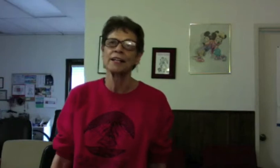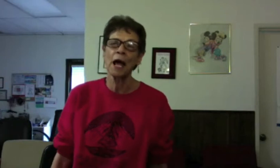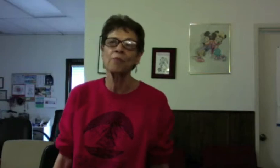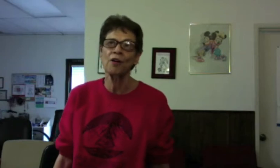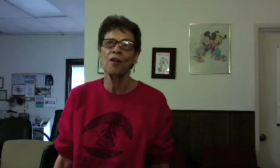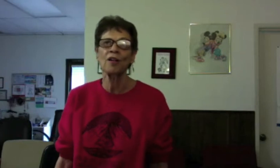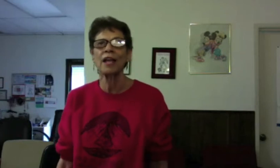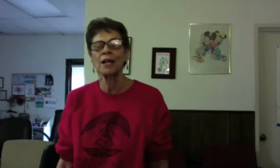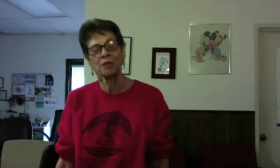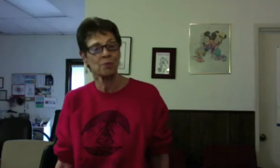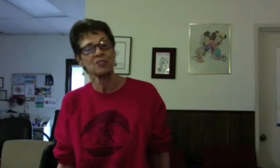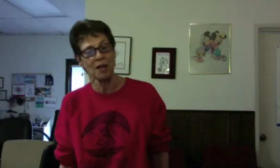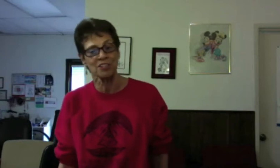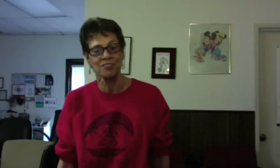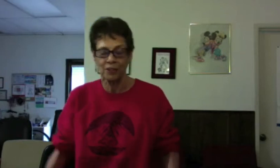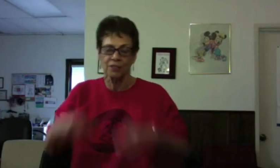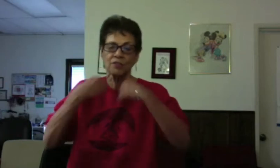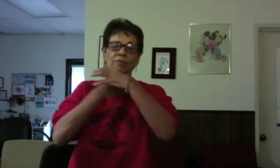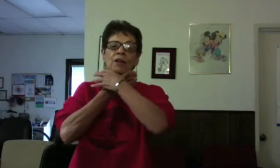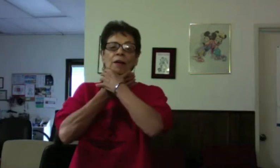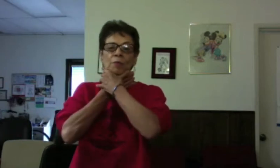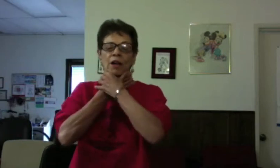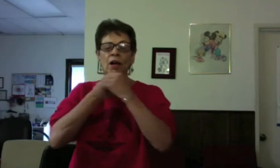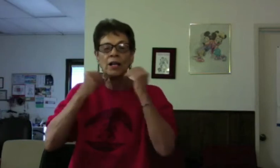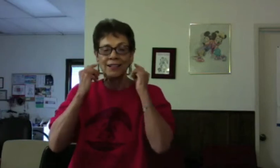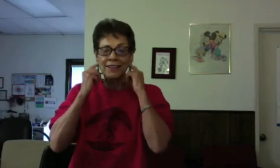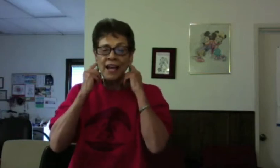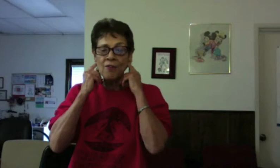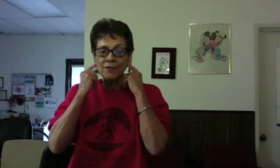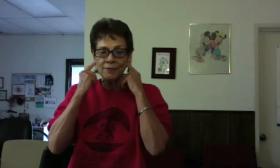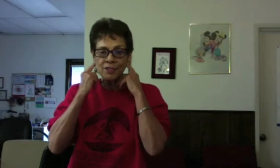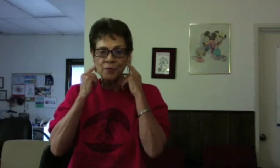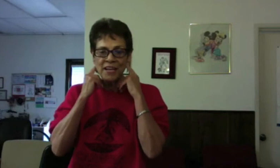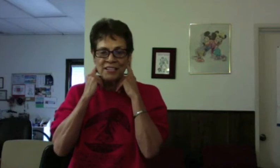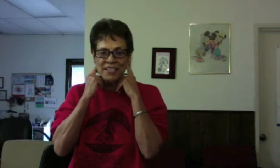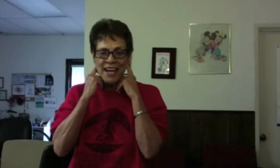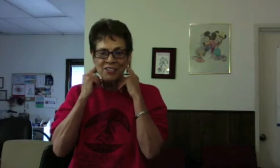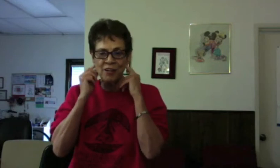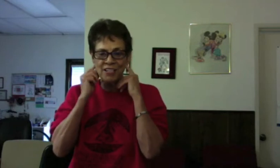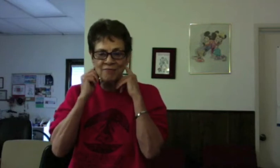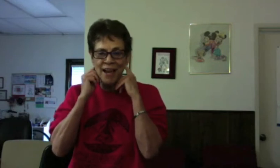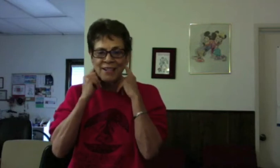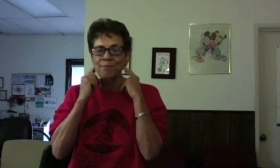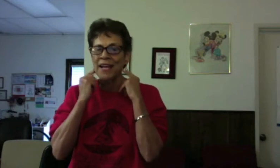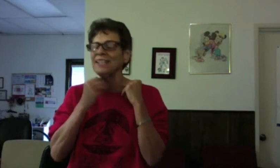apple and a peanut butter sandwich. Okay. So there I am up there. Now I'm going to go back into the adenoids, right? Back in